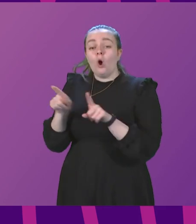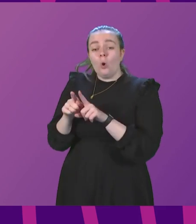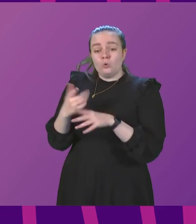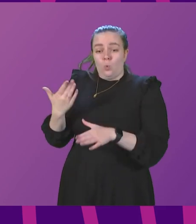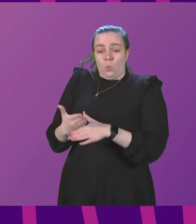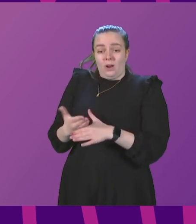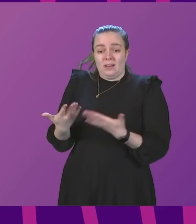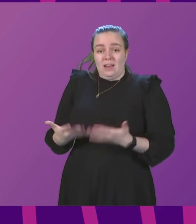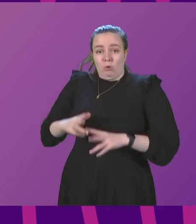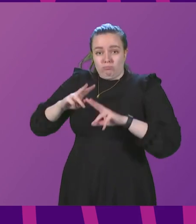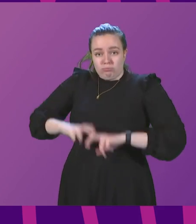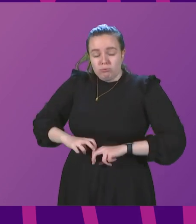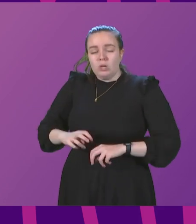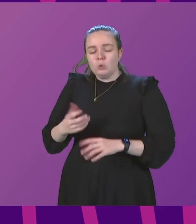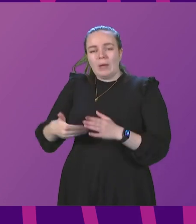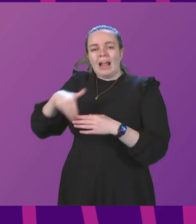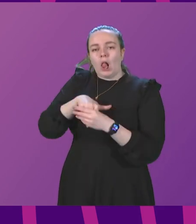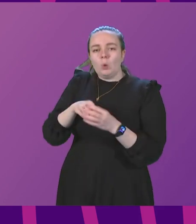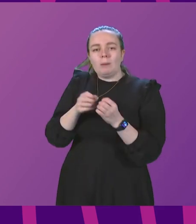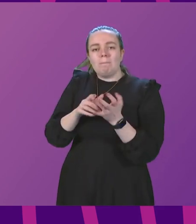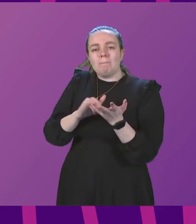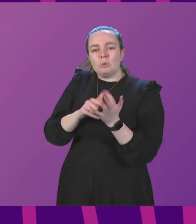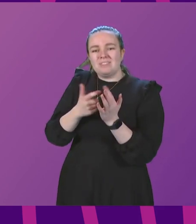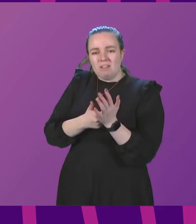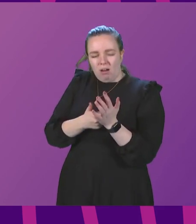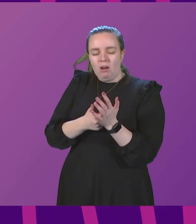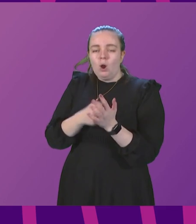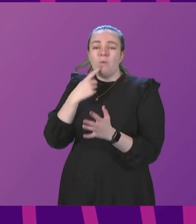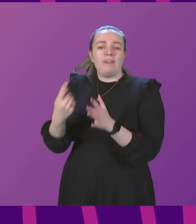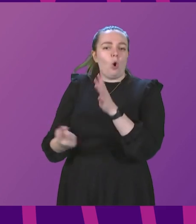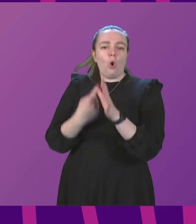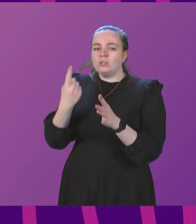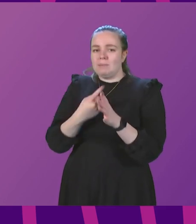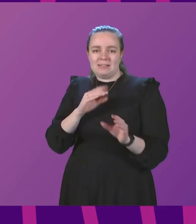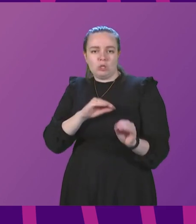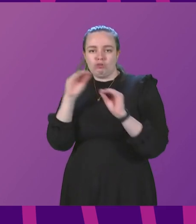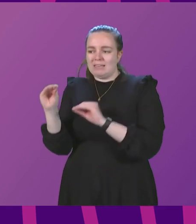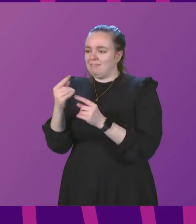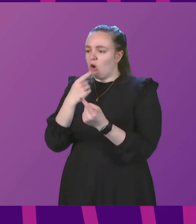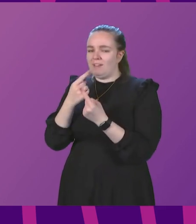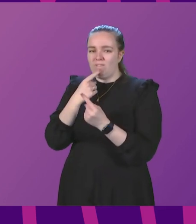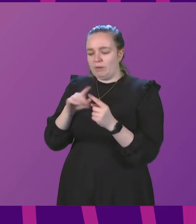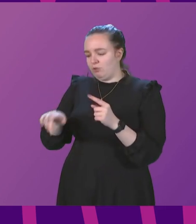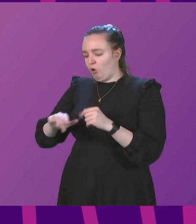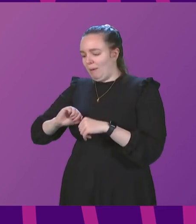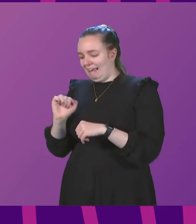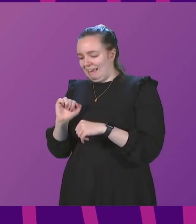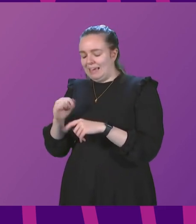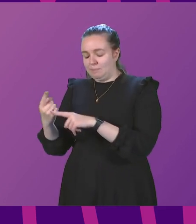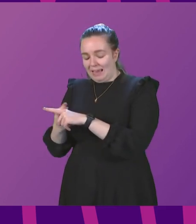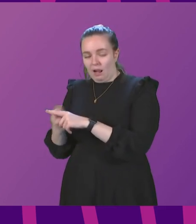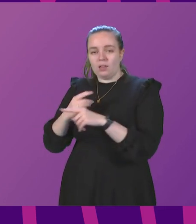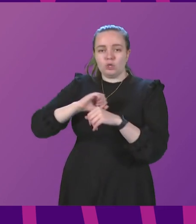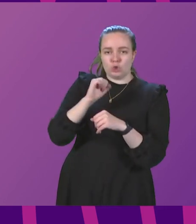currently underway to include booster information with the automatic transfer of information between Scotland and England. And that will allow